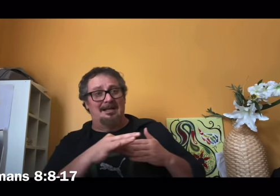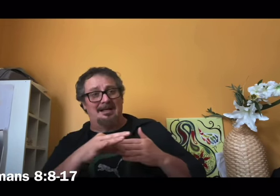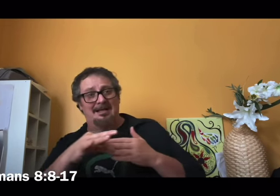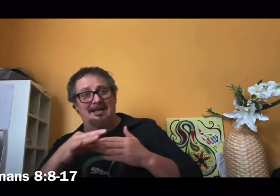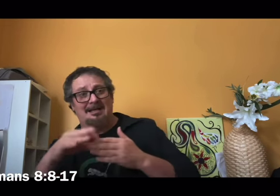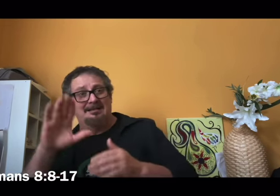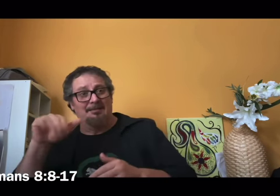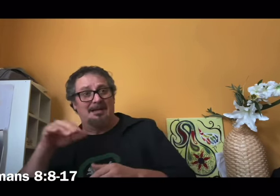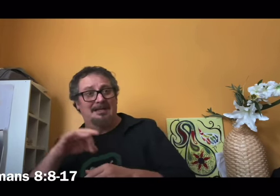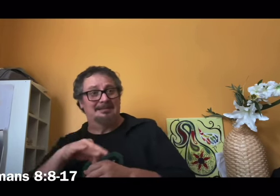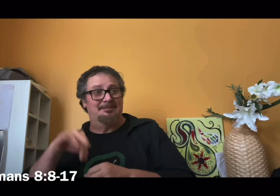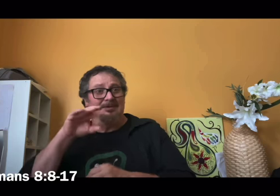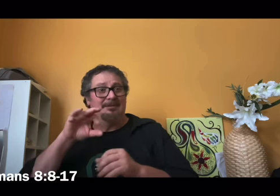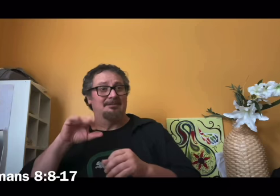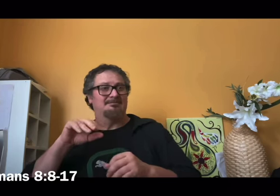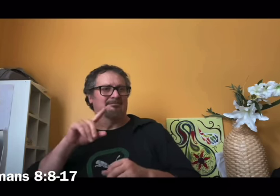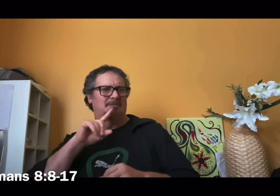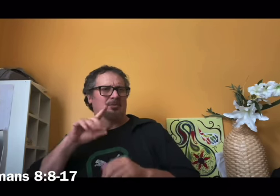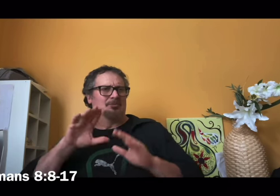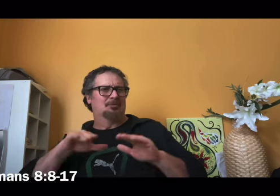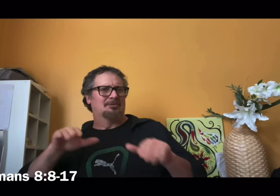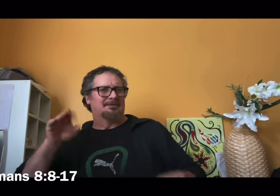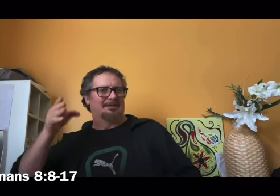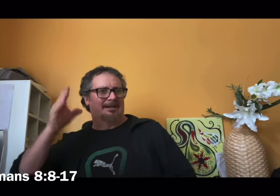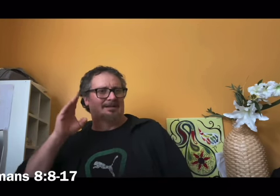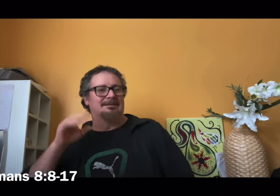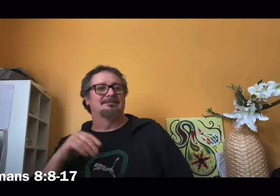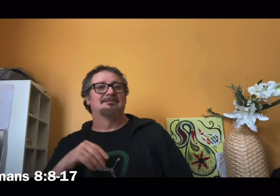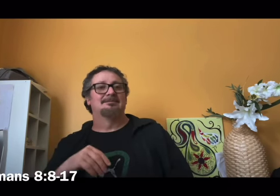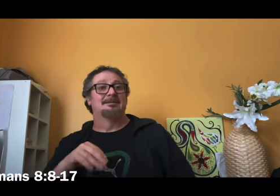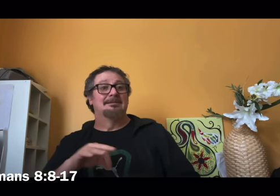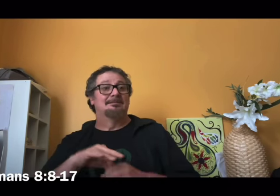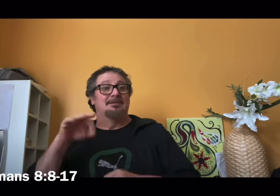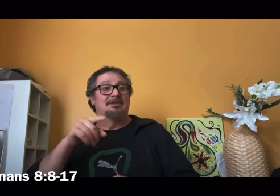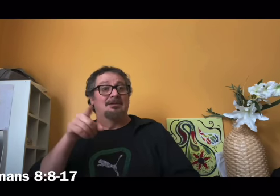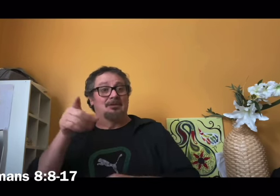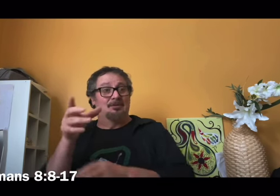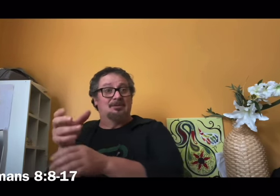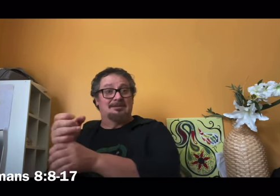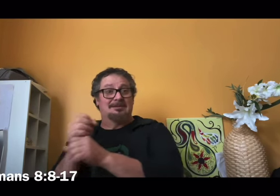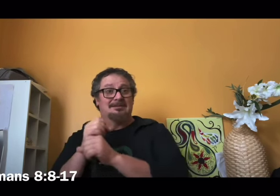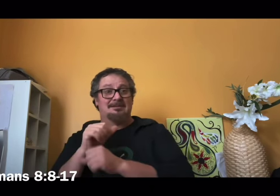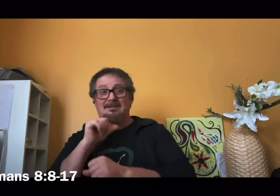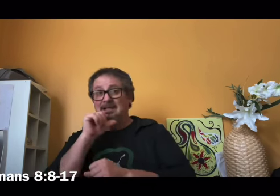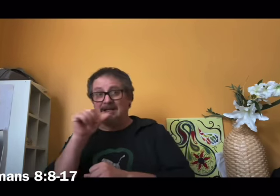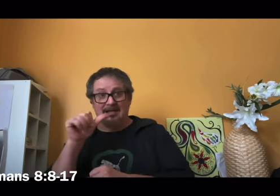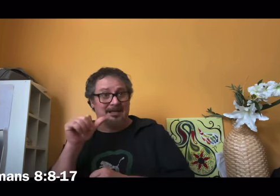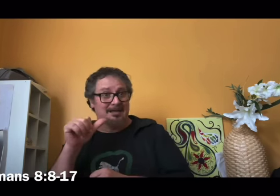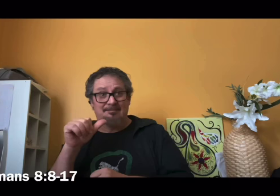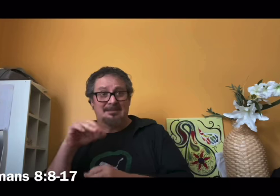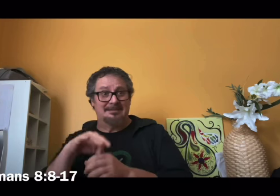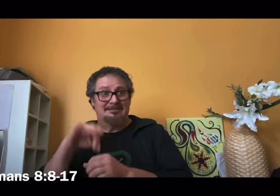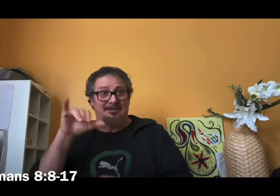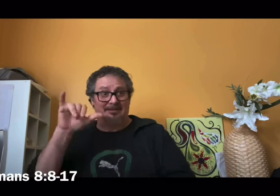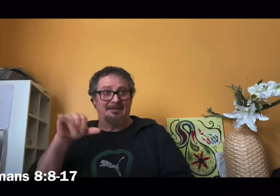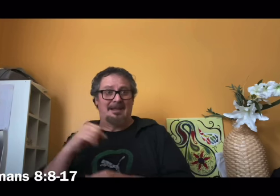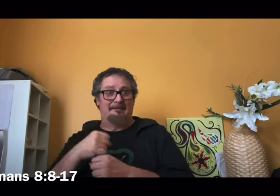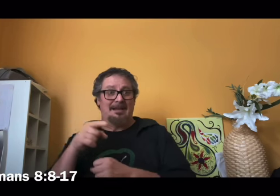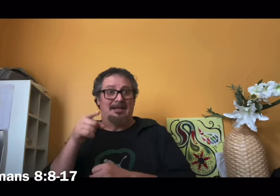for those who are led by the spirit of God are sons of God you did not receive a spirit of slavery